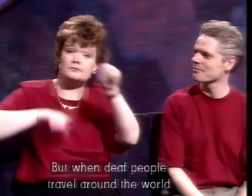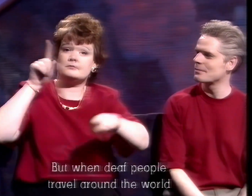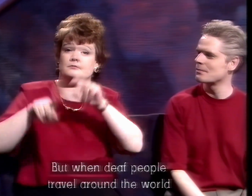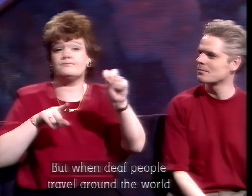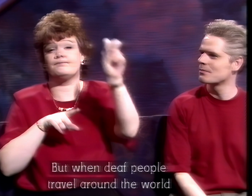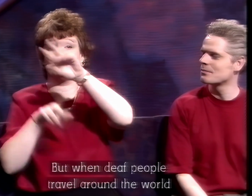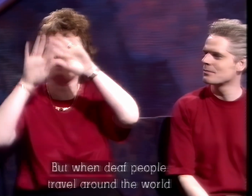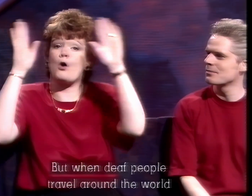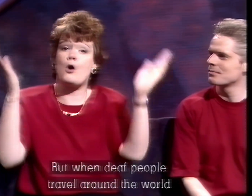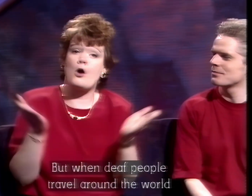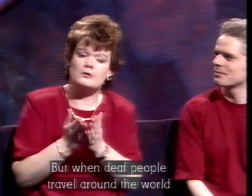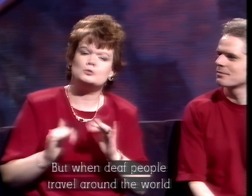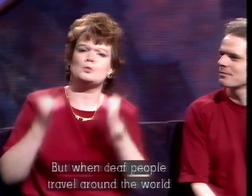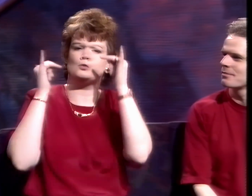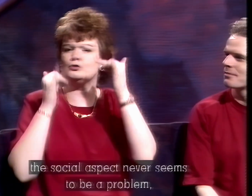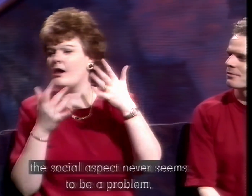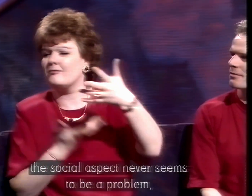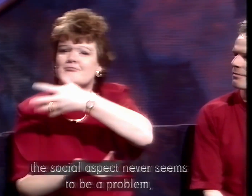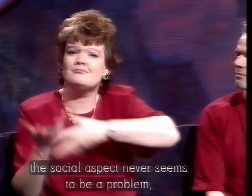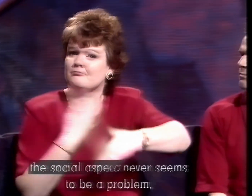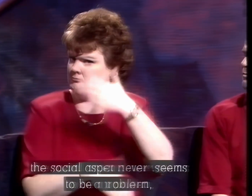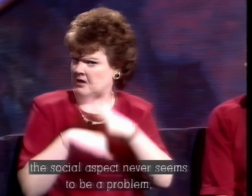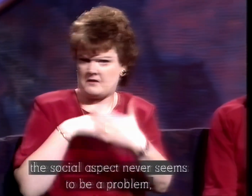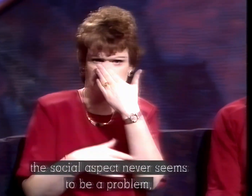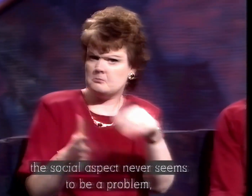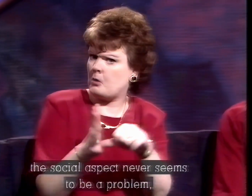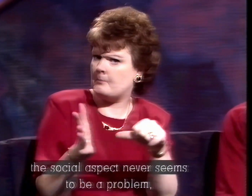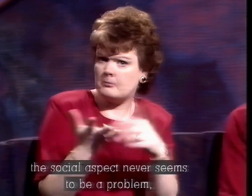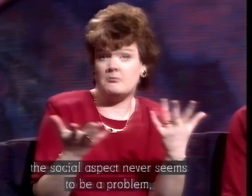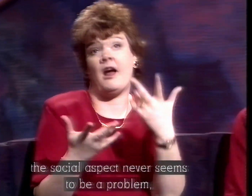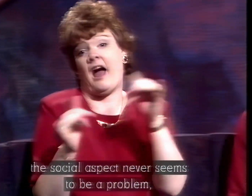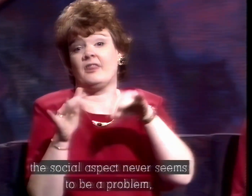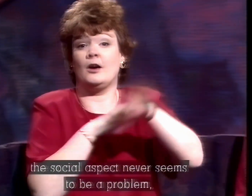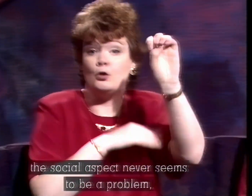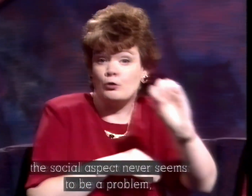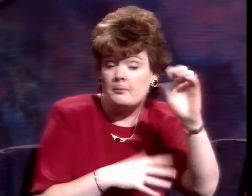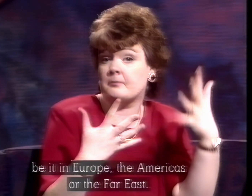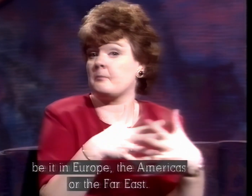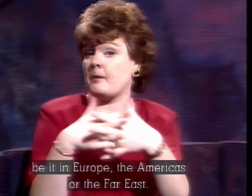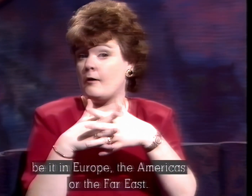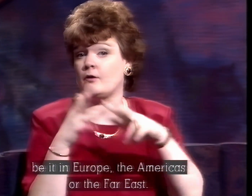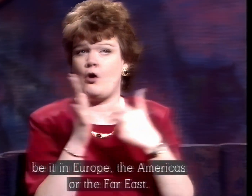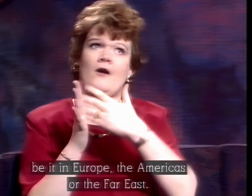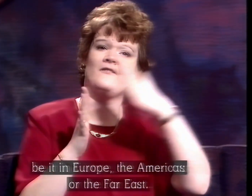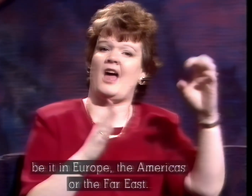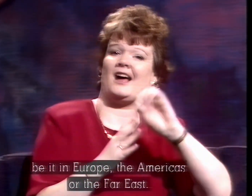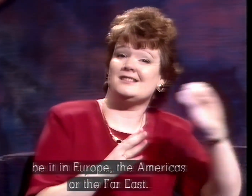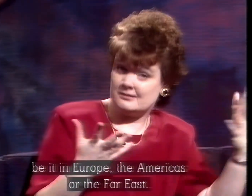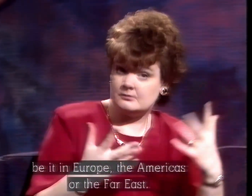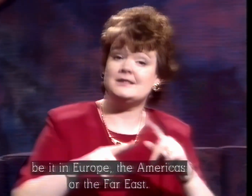But when deaf people travel around the world, the social aspect never seems to be a problem, be it in Europe, the Americas, or the